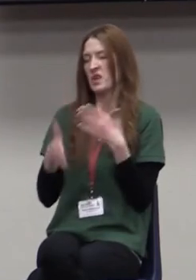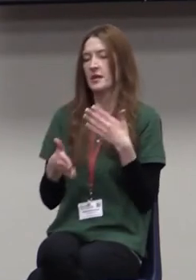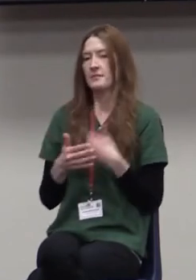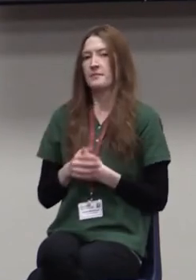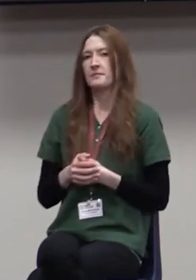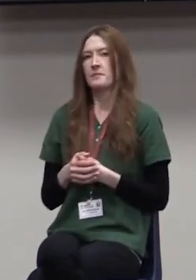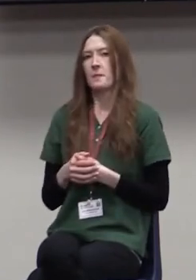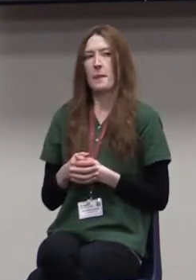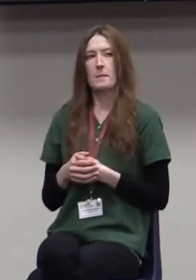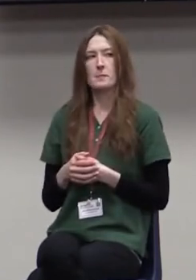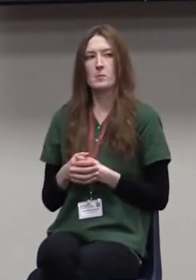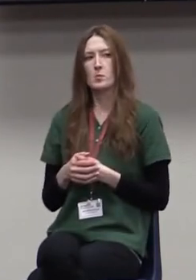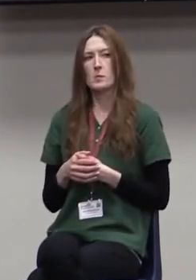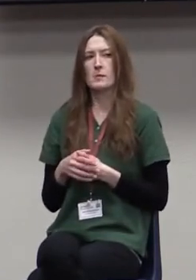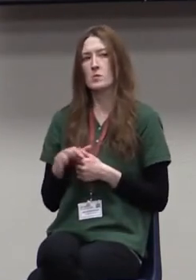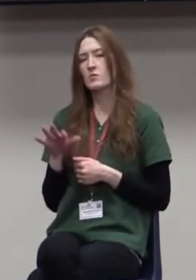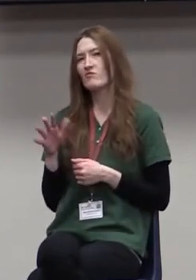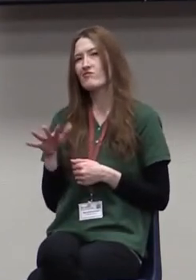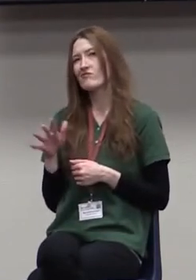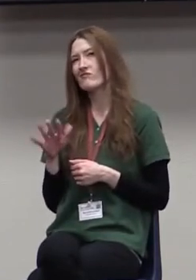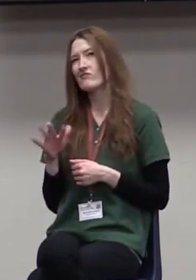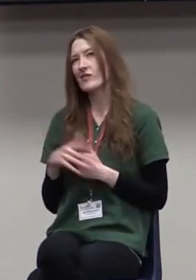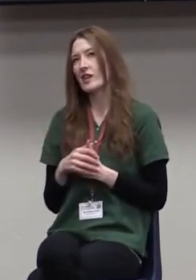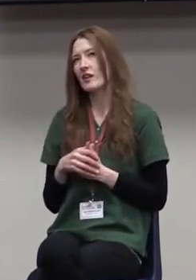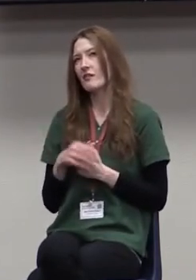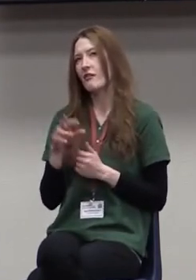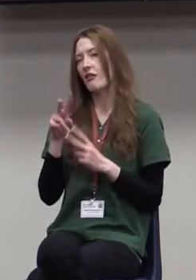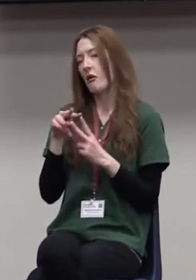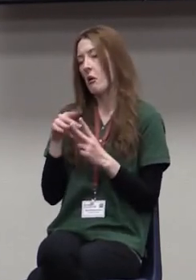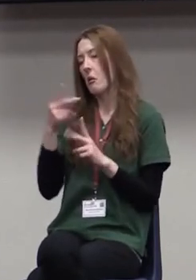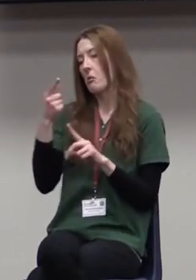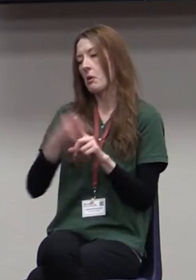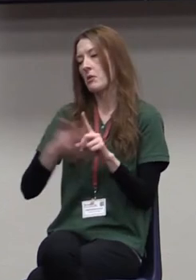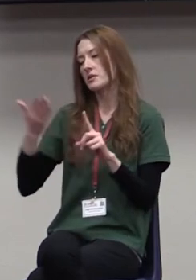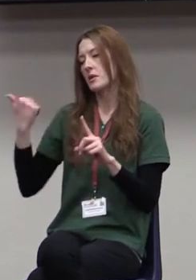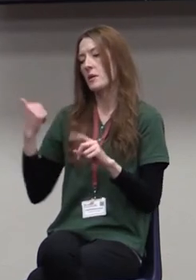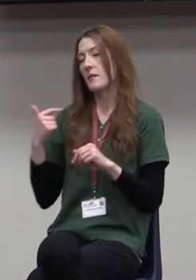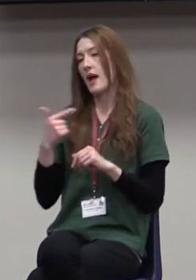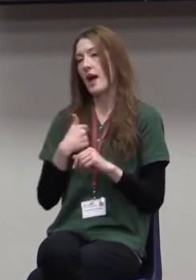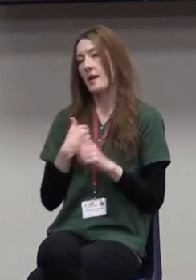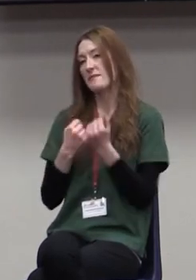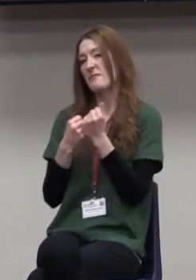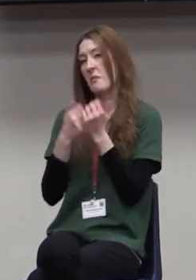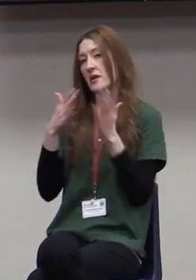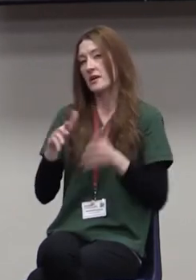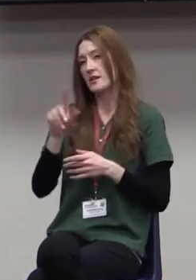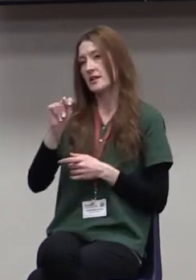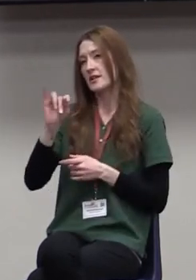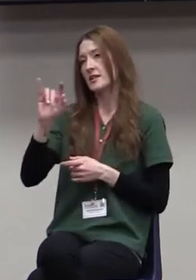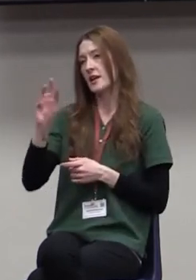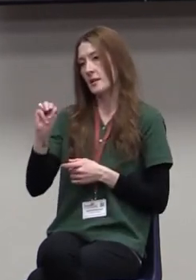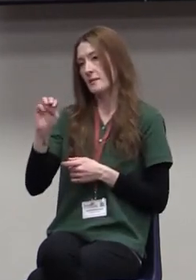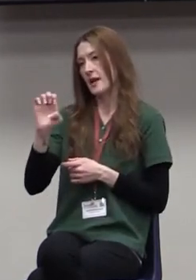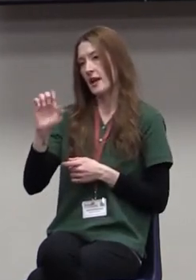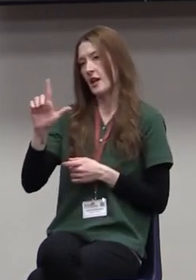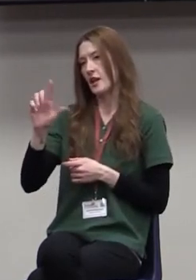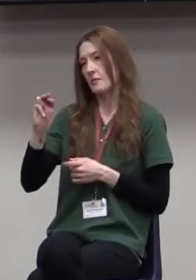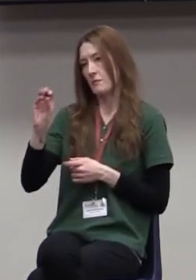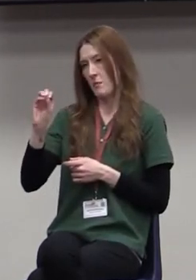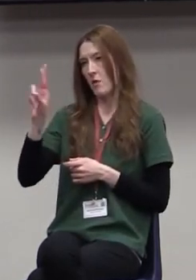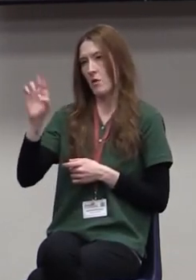About a couple of months ago, I guess, I'm a big fan of Tim Elmore. Tim Elmore is incredible.